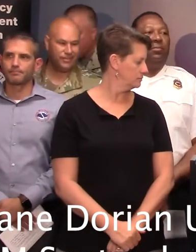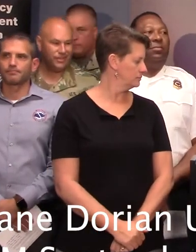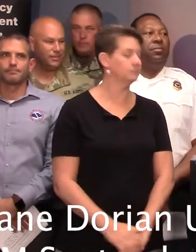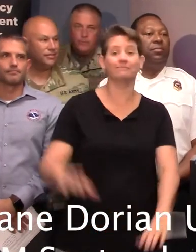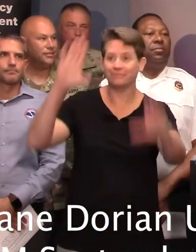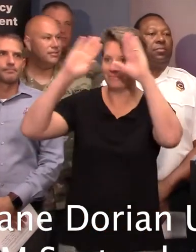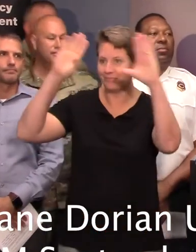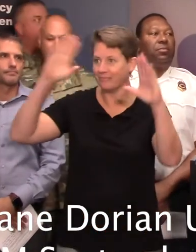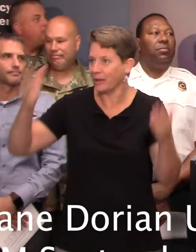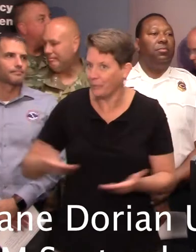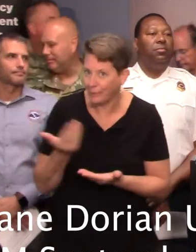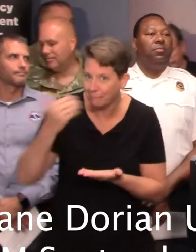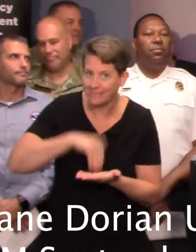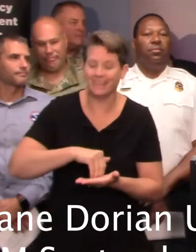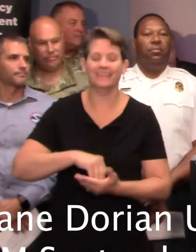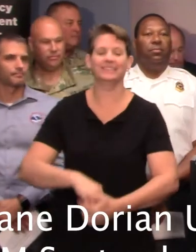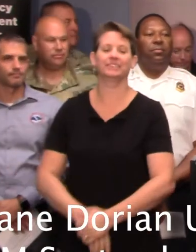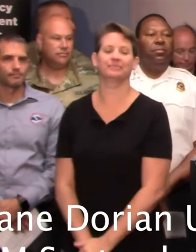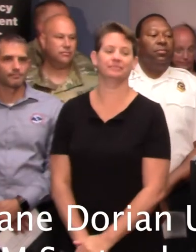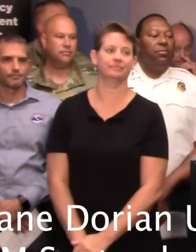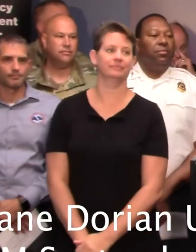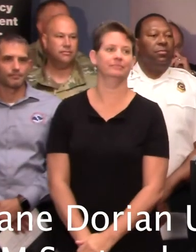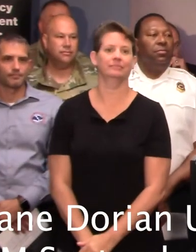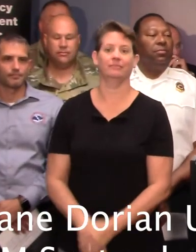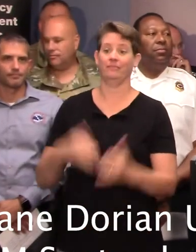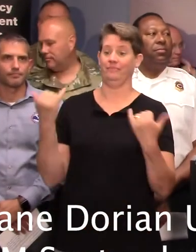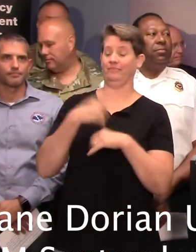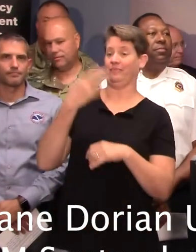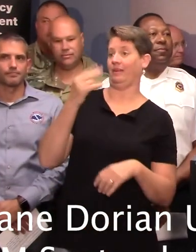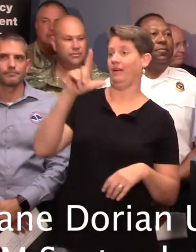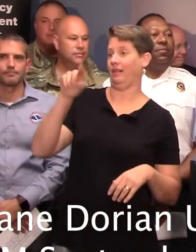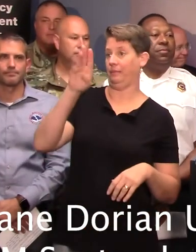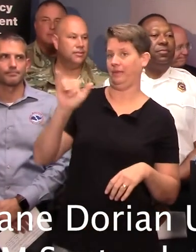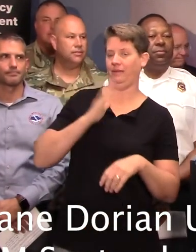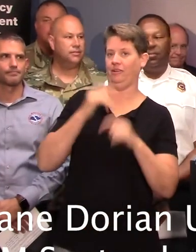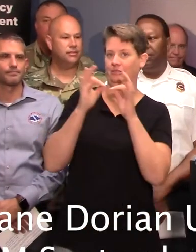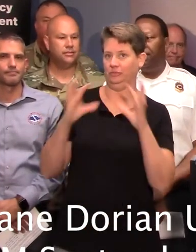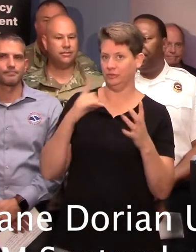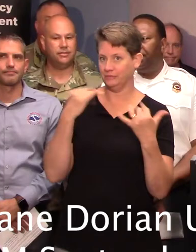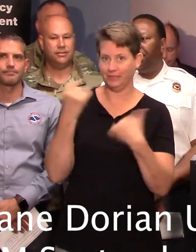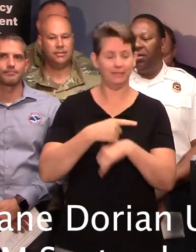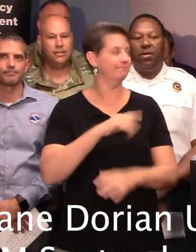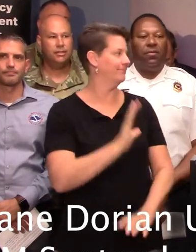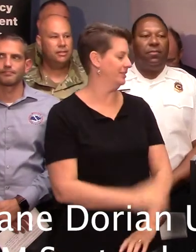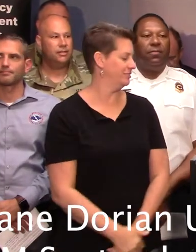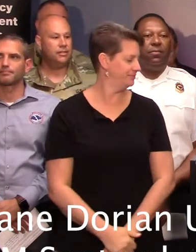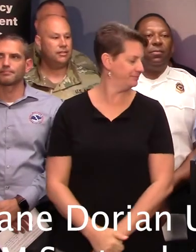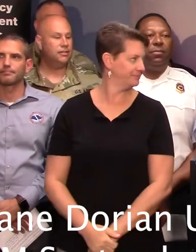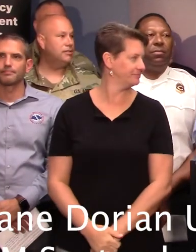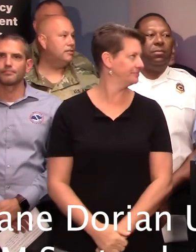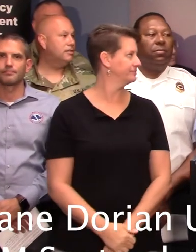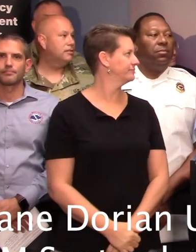Well, welcome everyone again. We have Holly May here, our signer, Holly, and